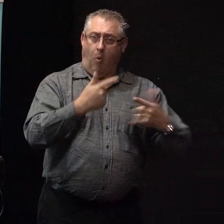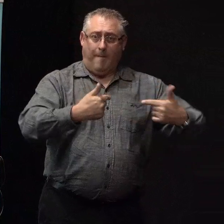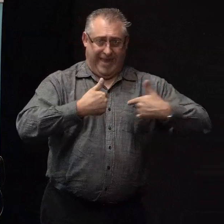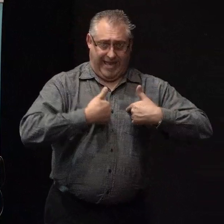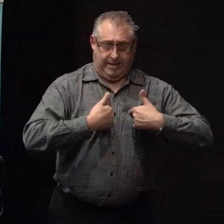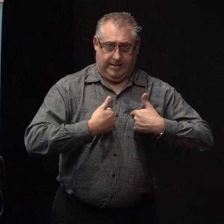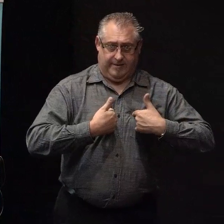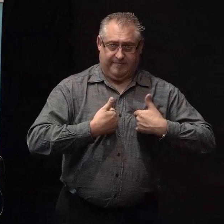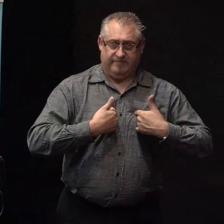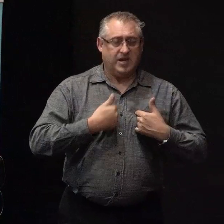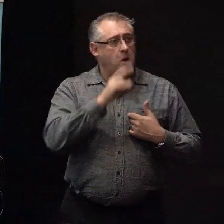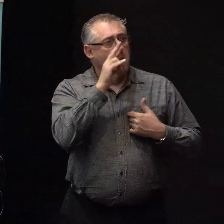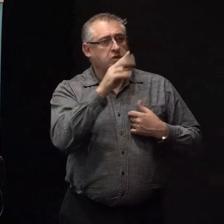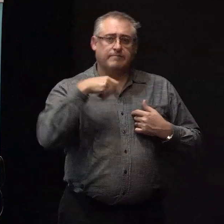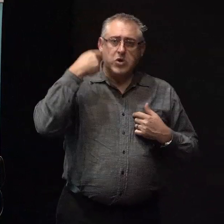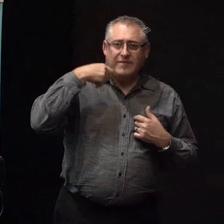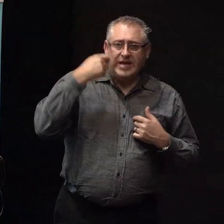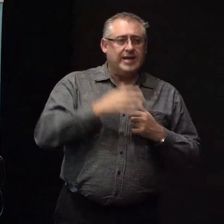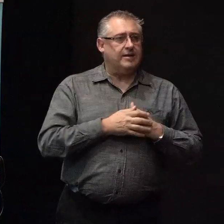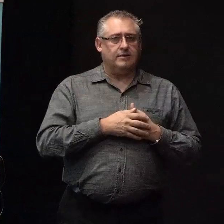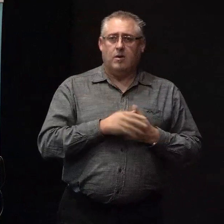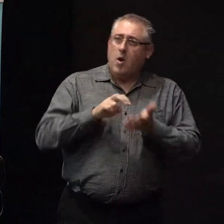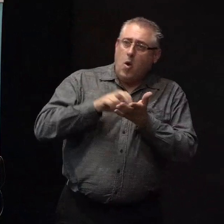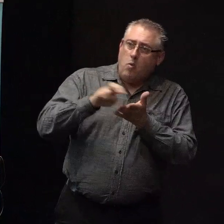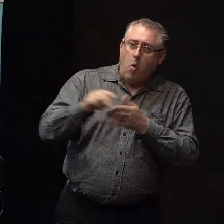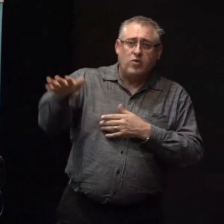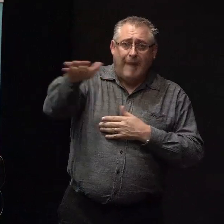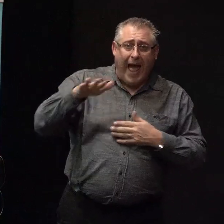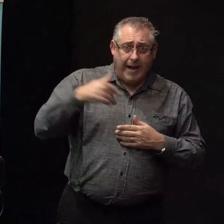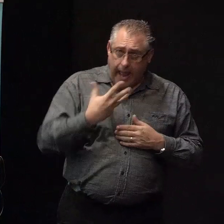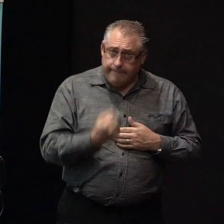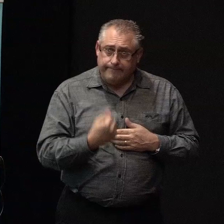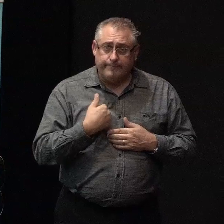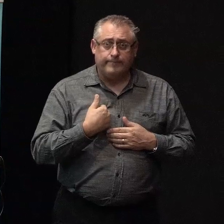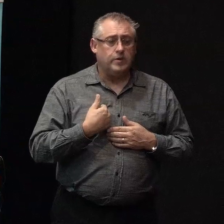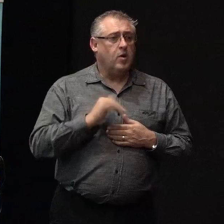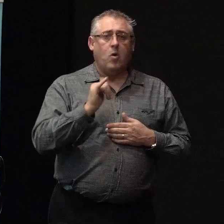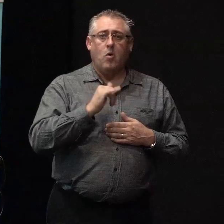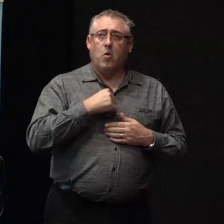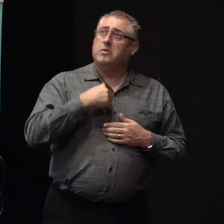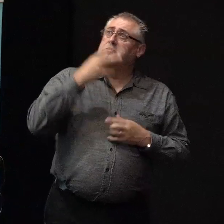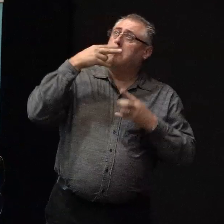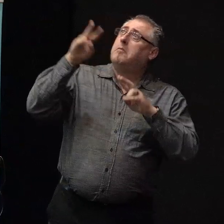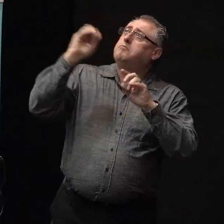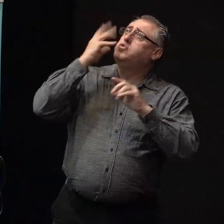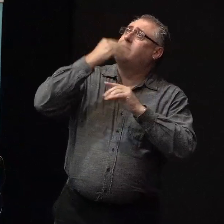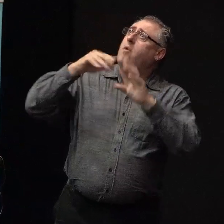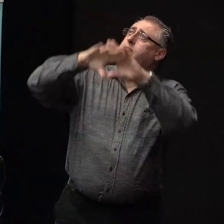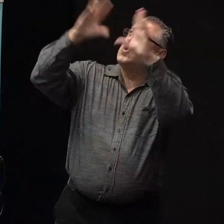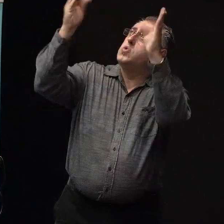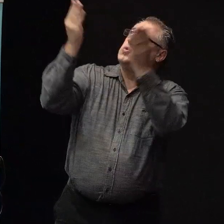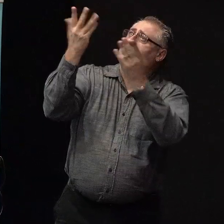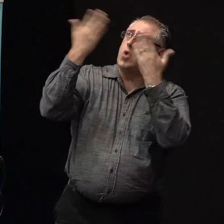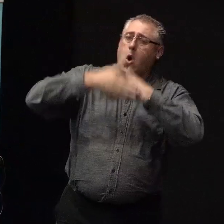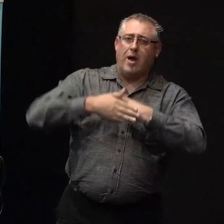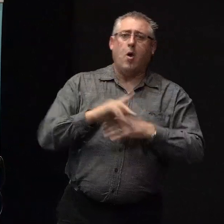watching a movie or it might be walking to the park or it might be checking out the moon again tonight, but what are you going